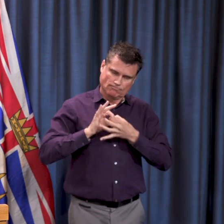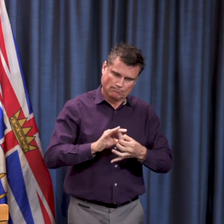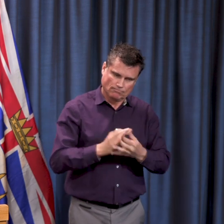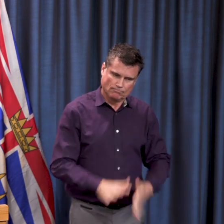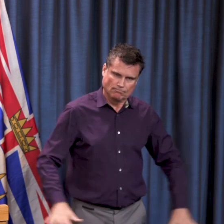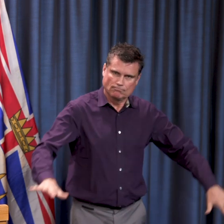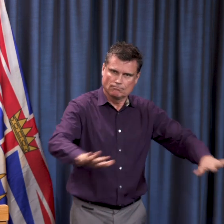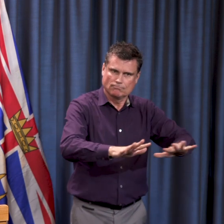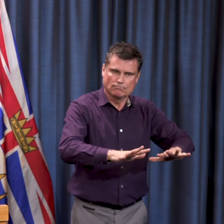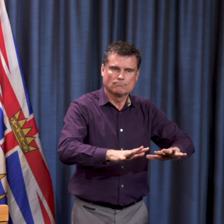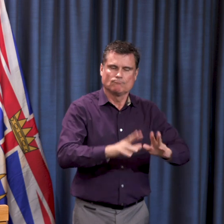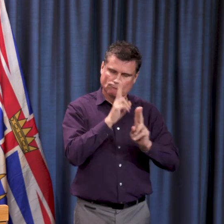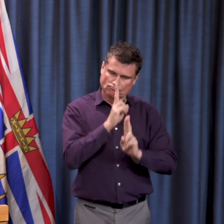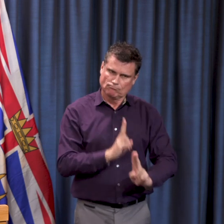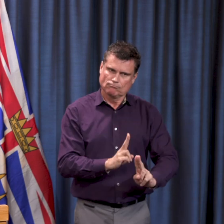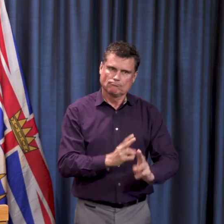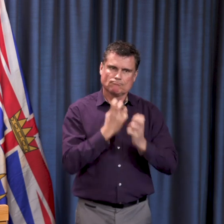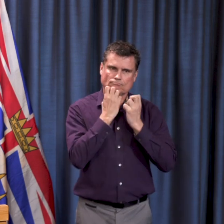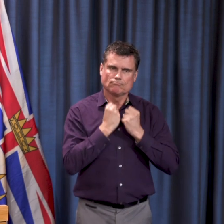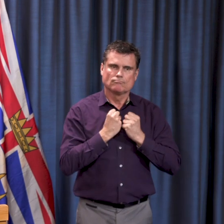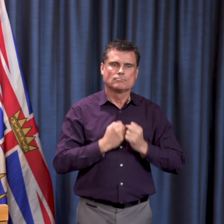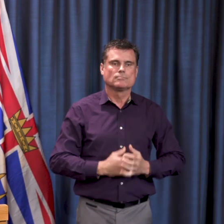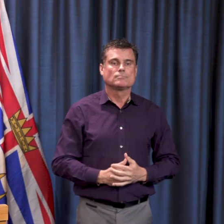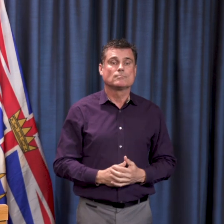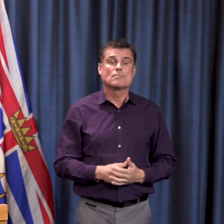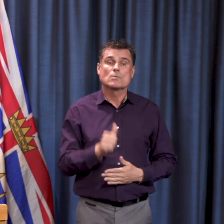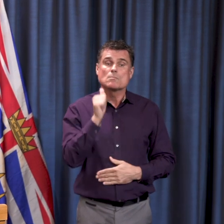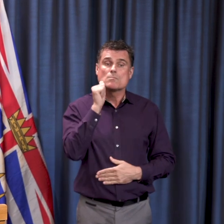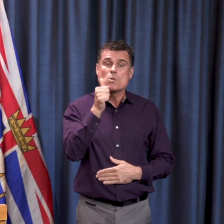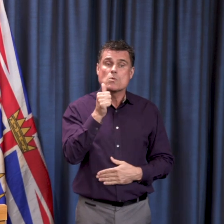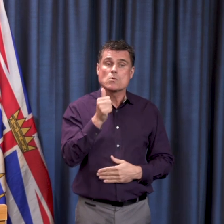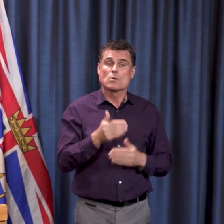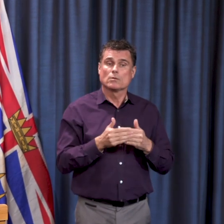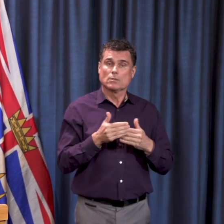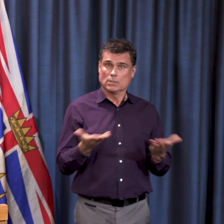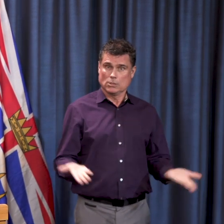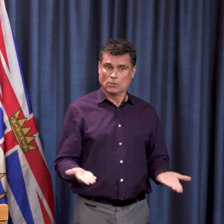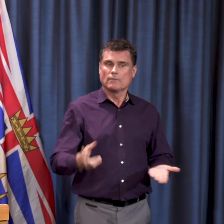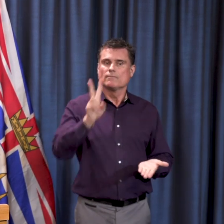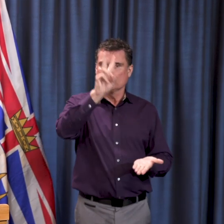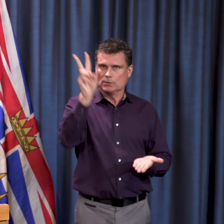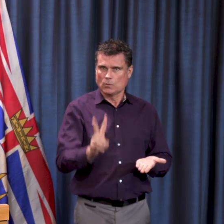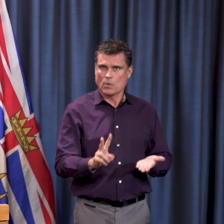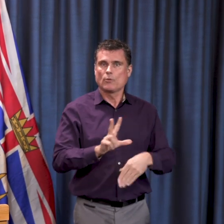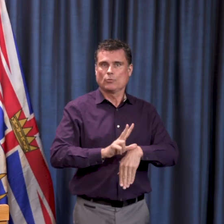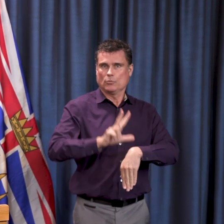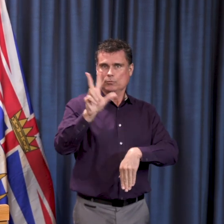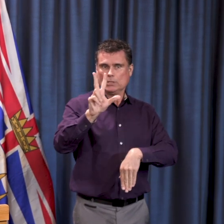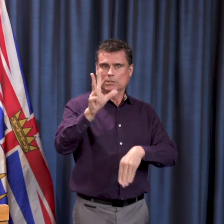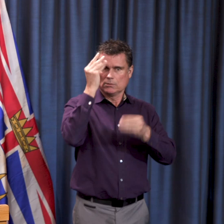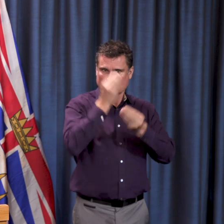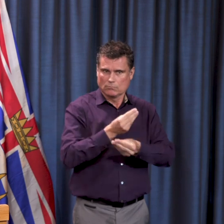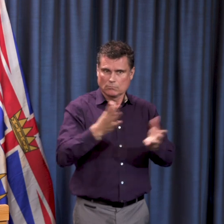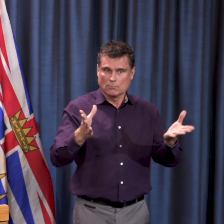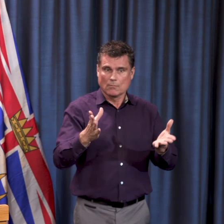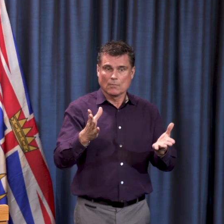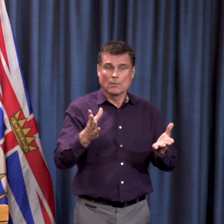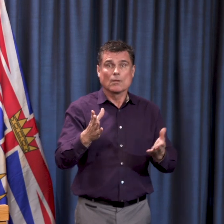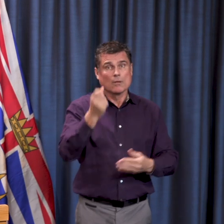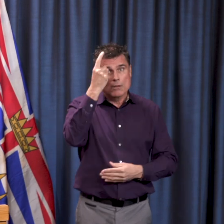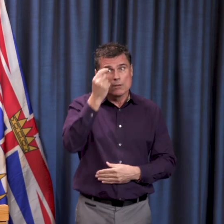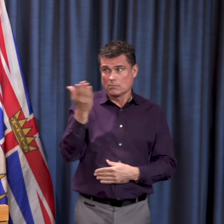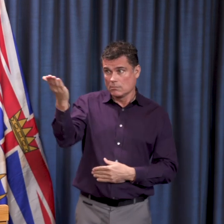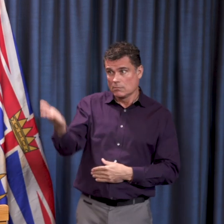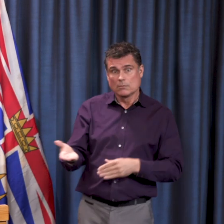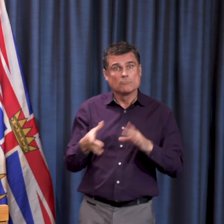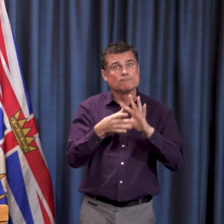And tomorrow we'll be briefing from here at 3 o'clock. It'll just be tomorrow with Dr. Henry. On Thursday it'll be Dr. Henry